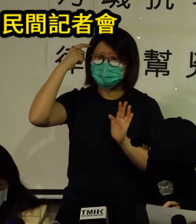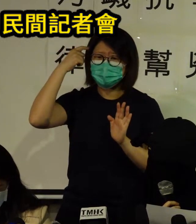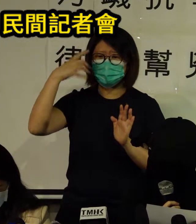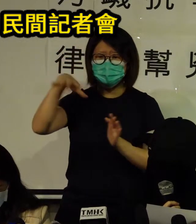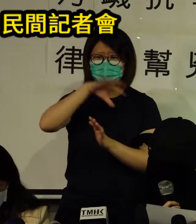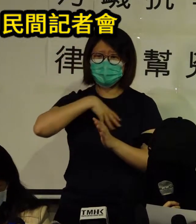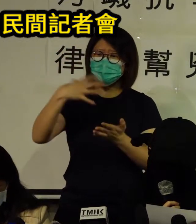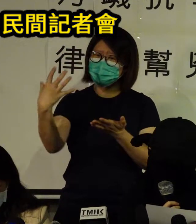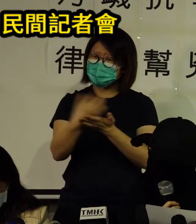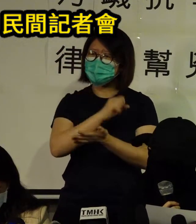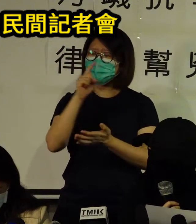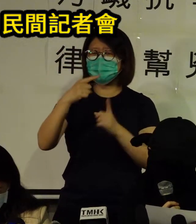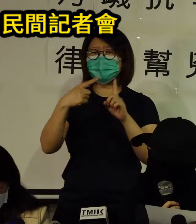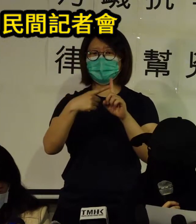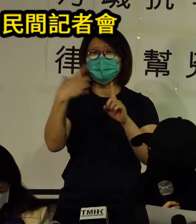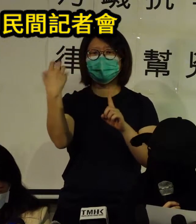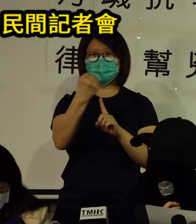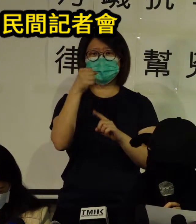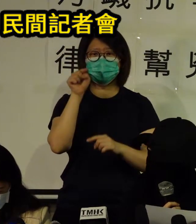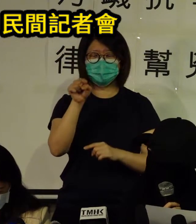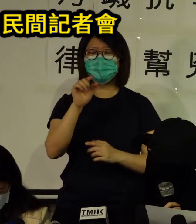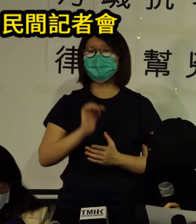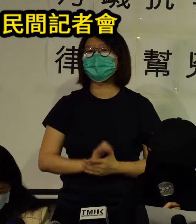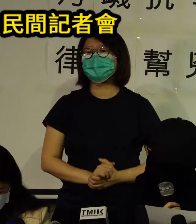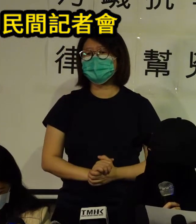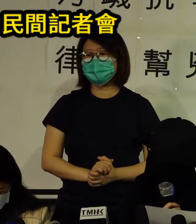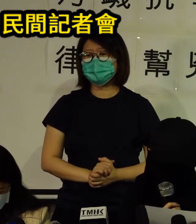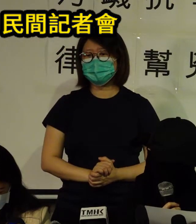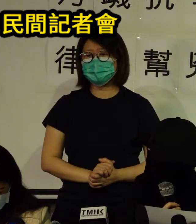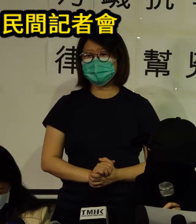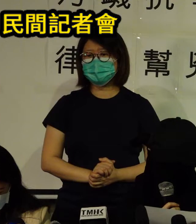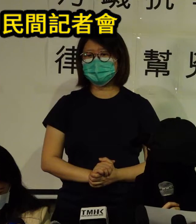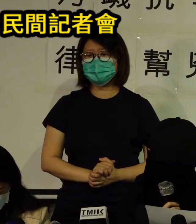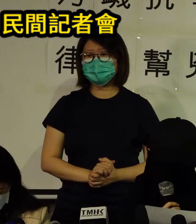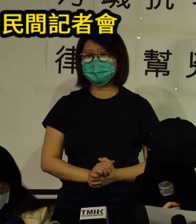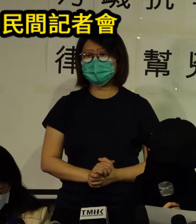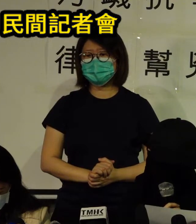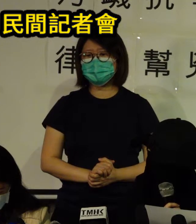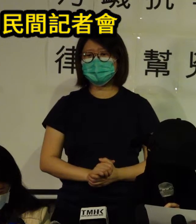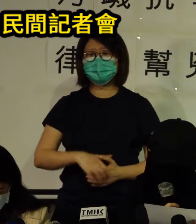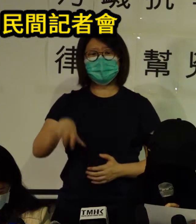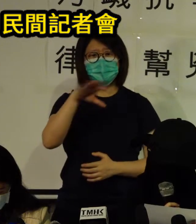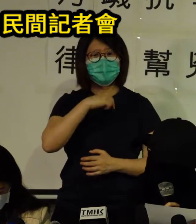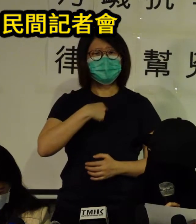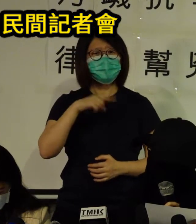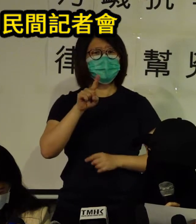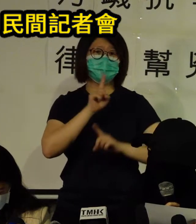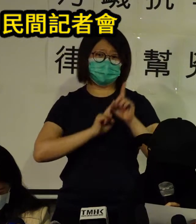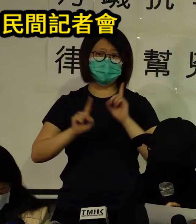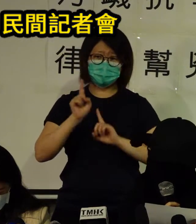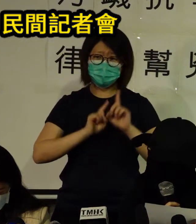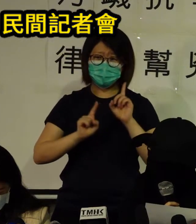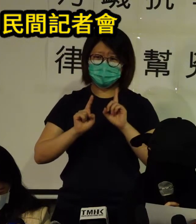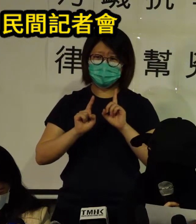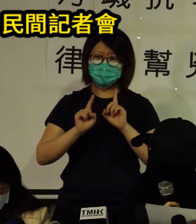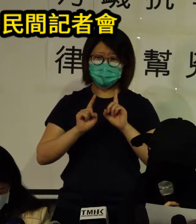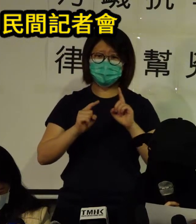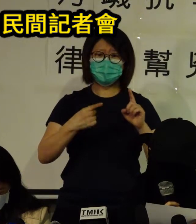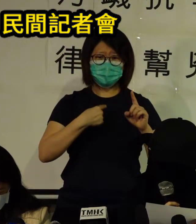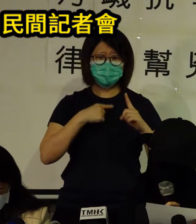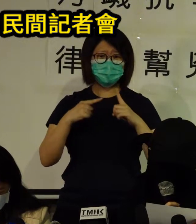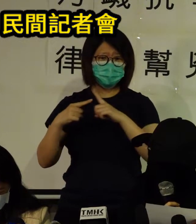CCP attempts to save its lost legitimacy with its people by demonstrating international prowess